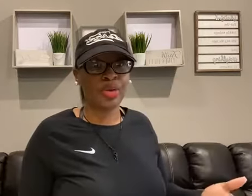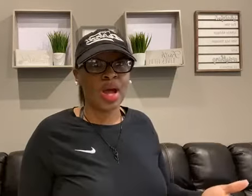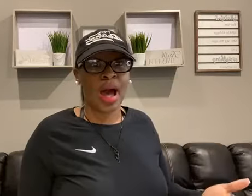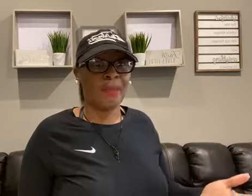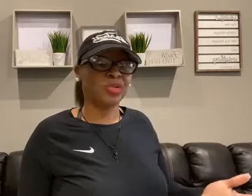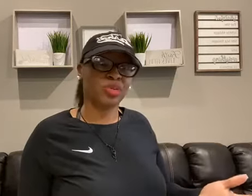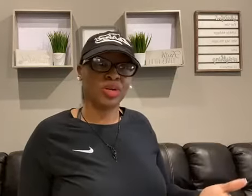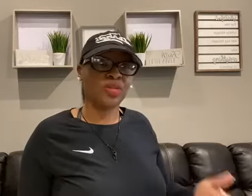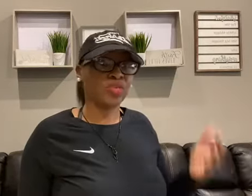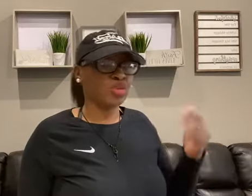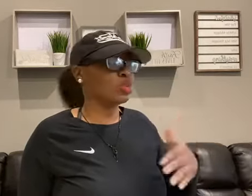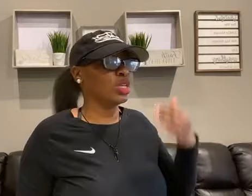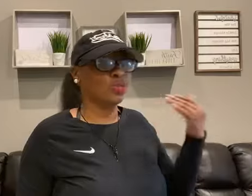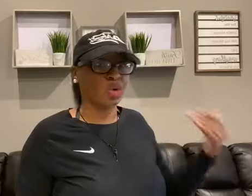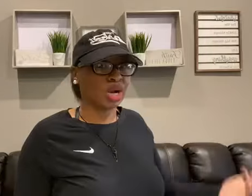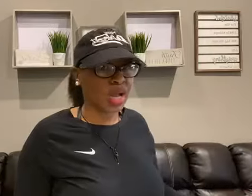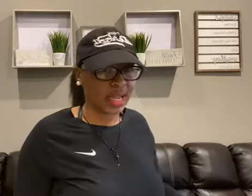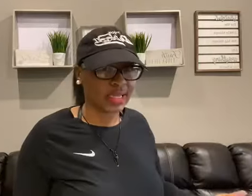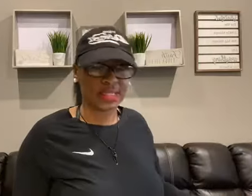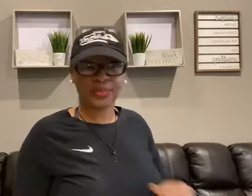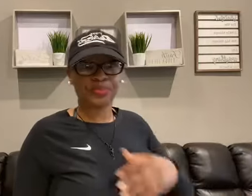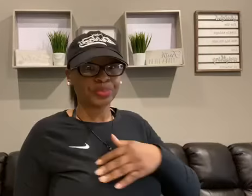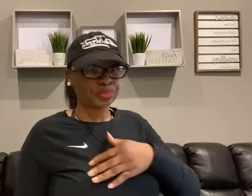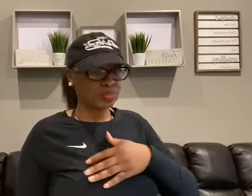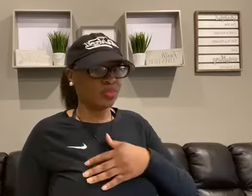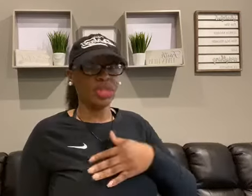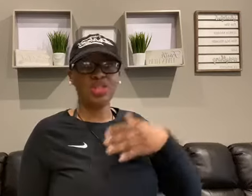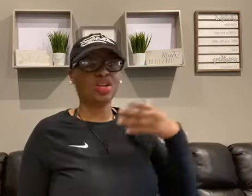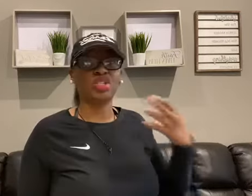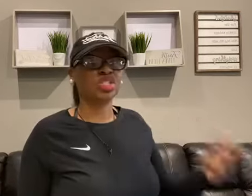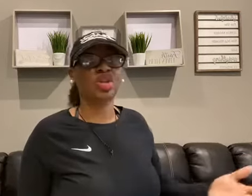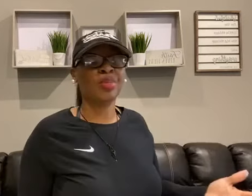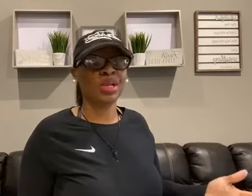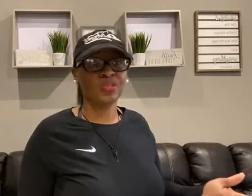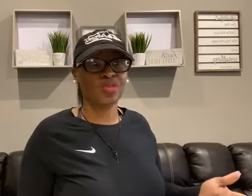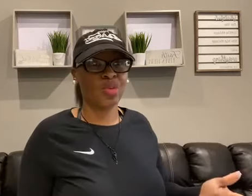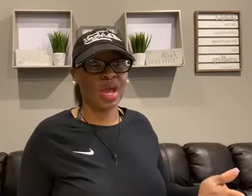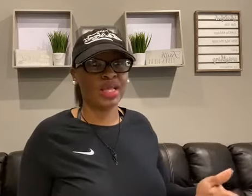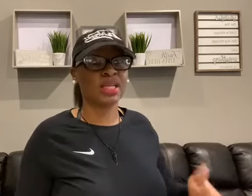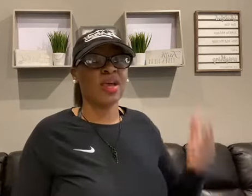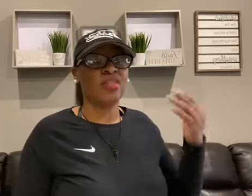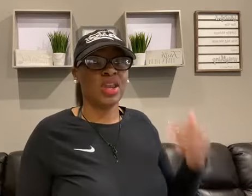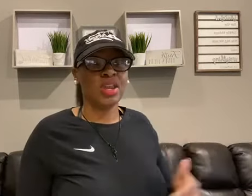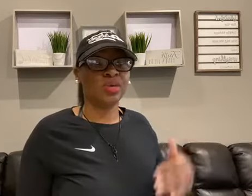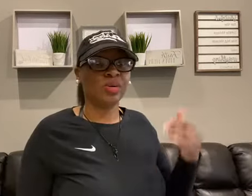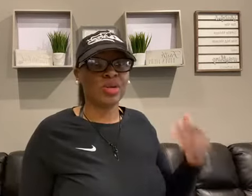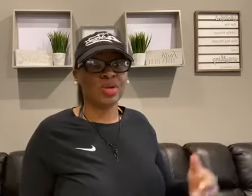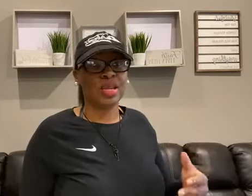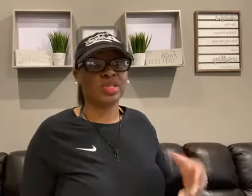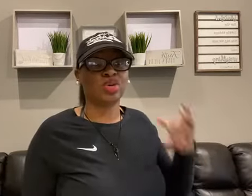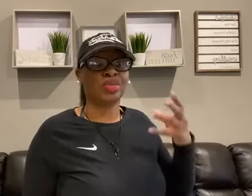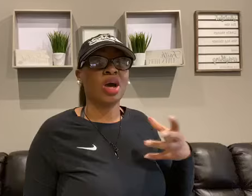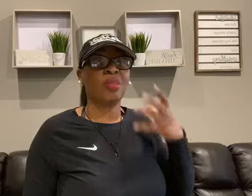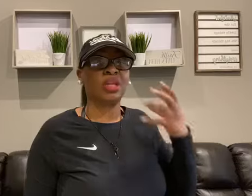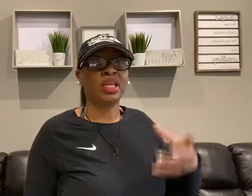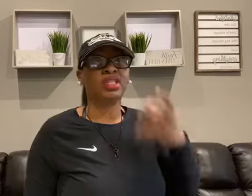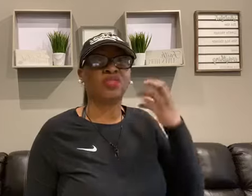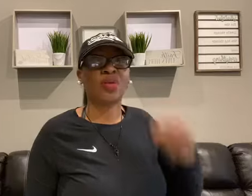opportunity for you to get more clients. There are just so many different ways that narrowing your niche or becoming niche